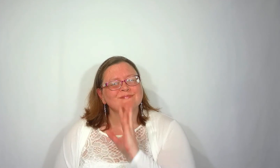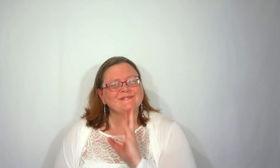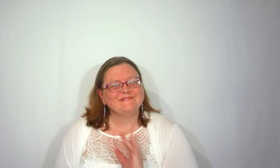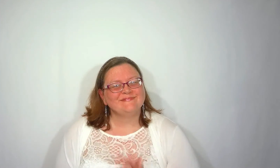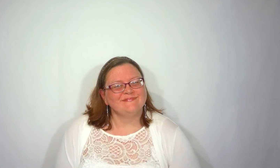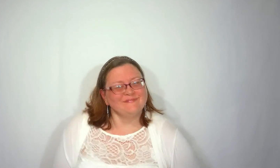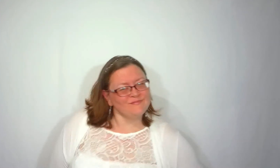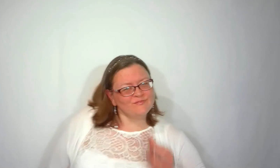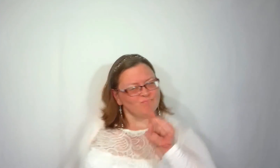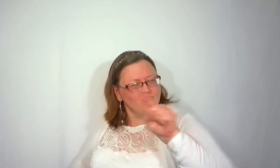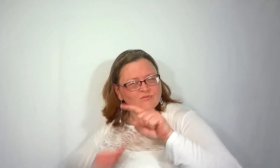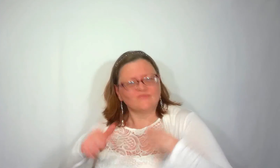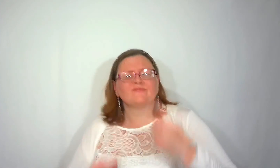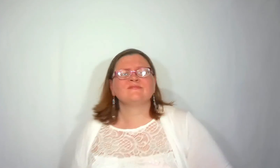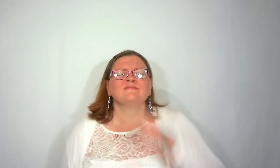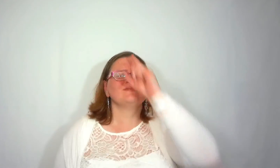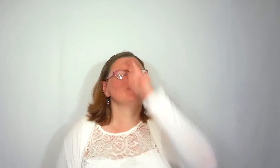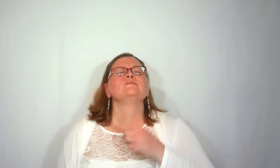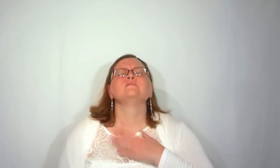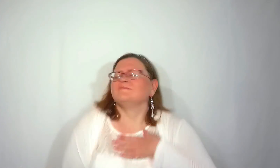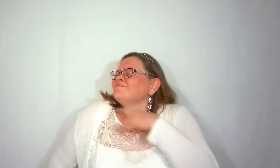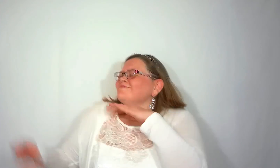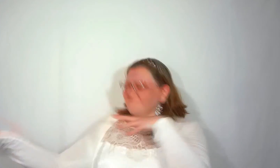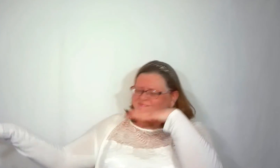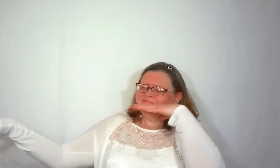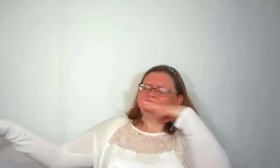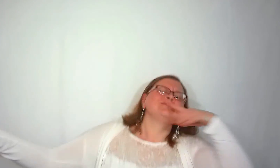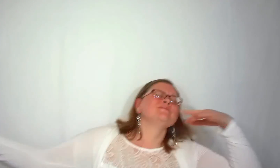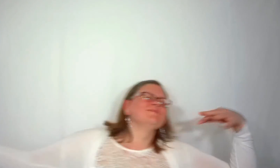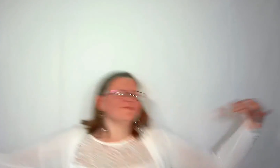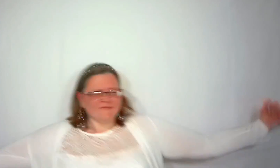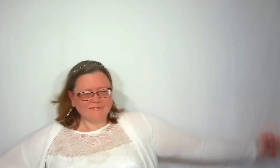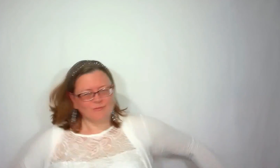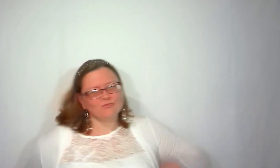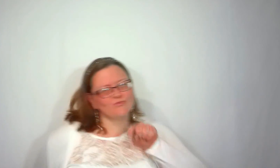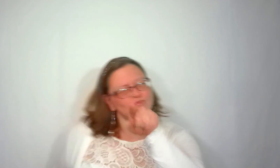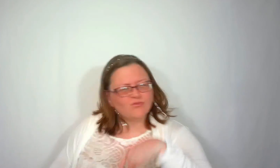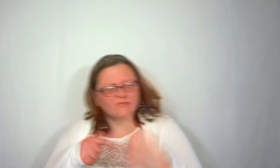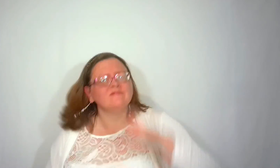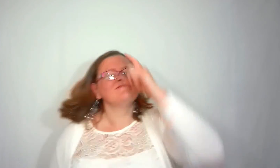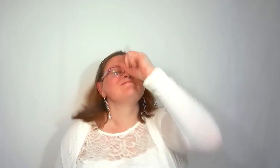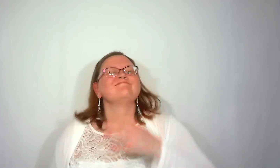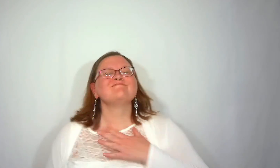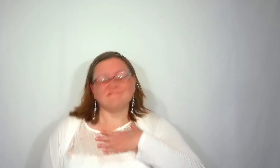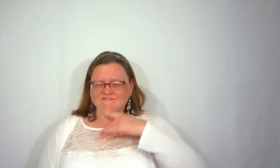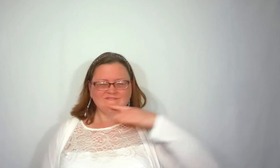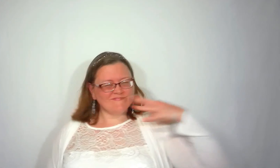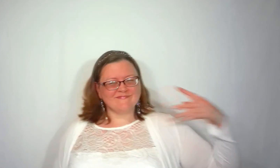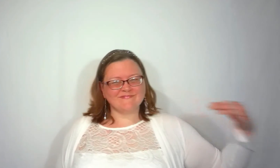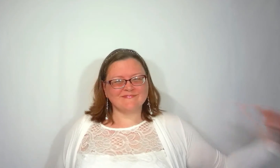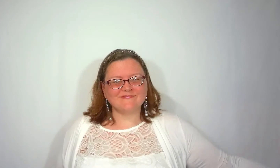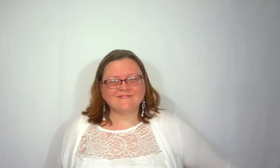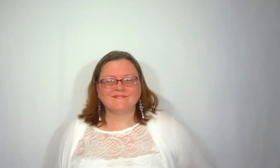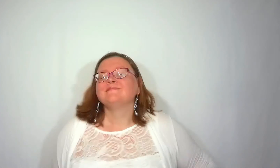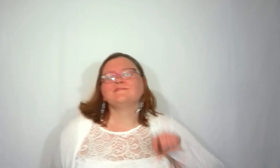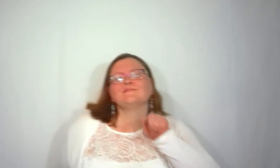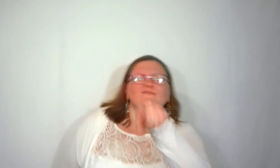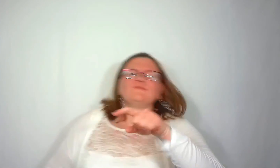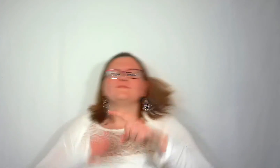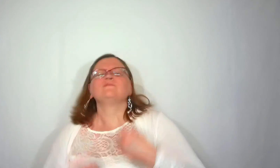You're gonna know my name You're gonna know my name Oh-oh-oh-oh-oh-oh-oh-oh-oh